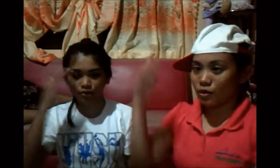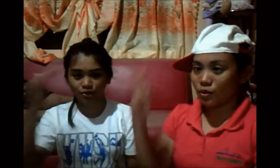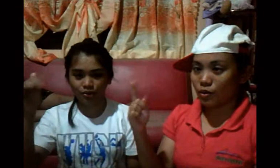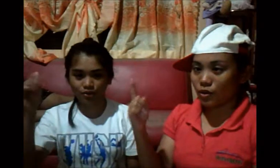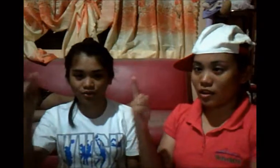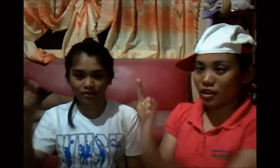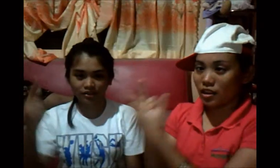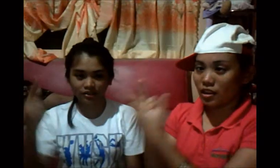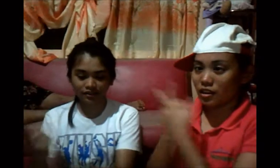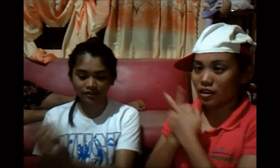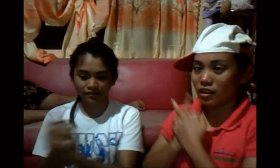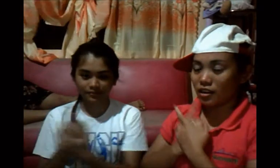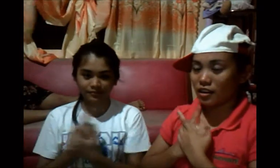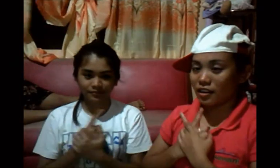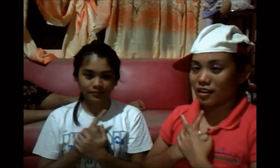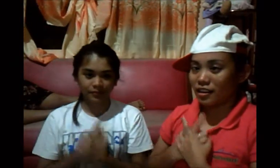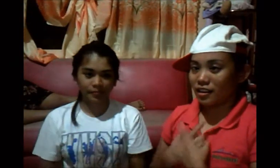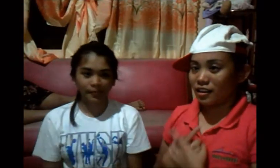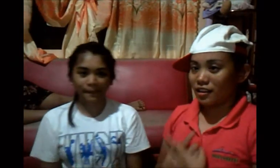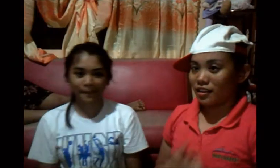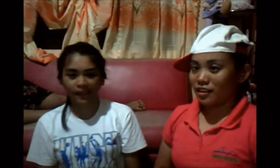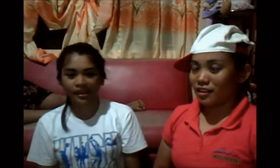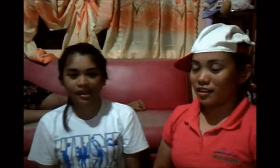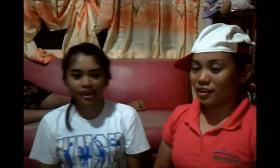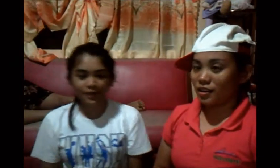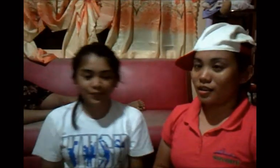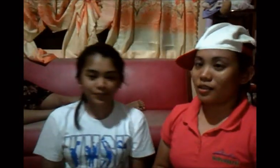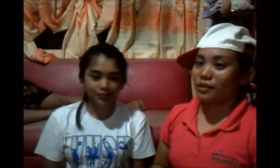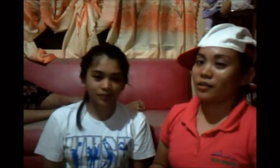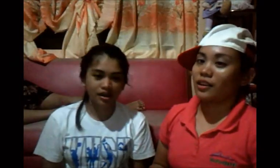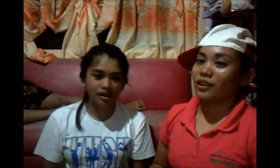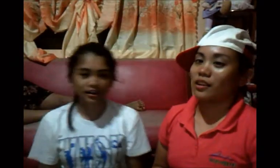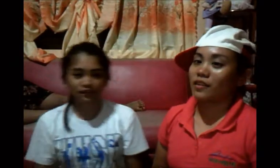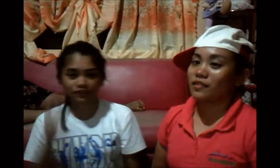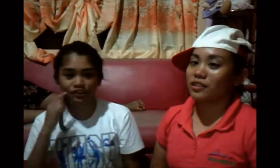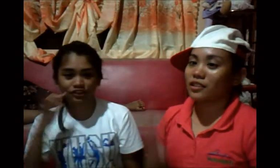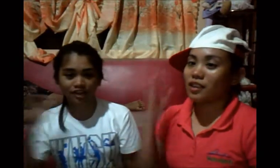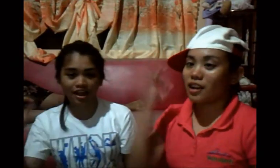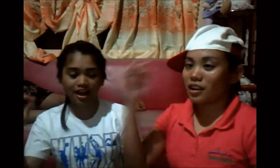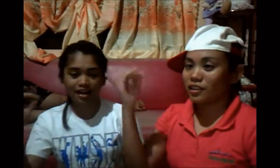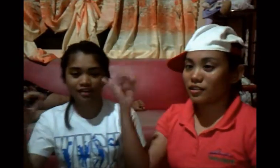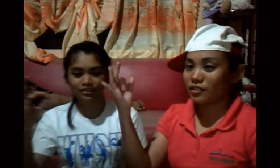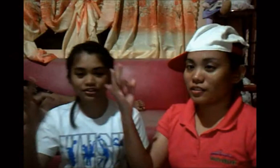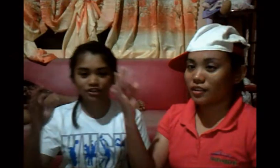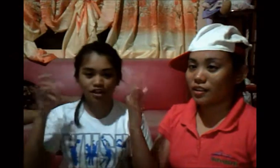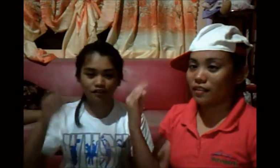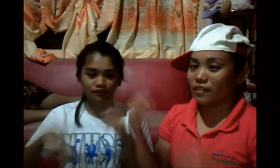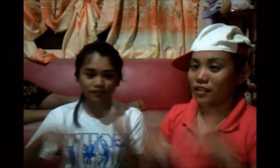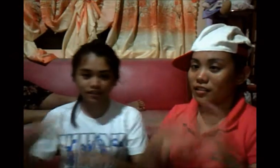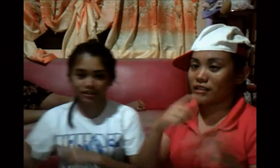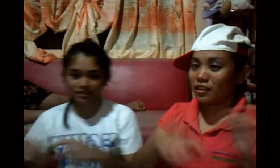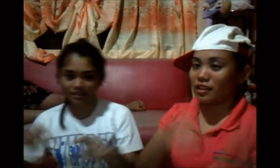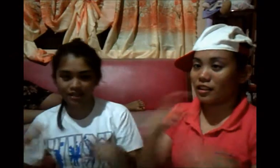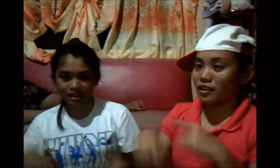your ear? And what if I can't see the spite what